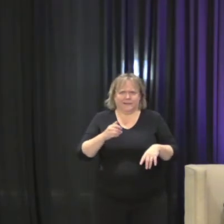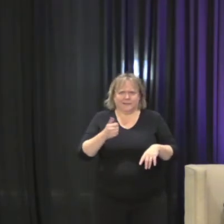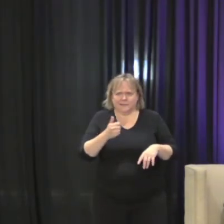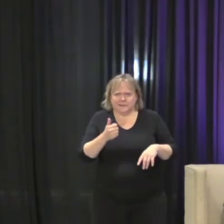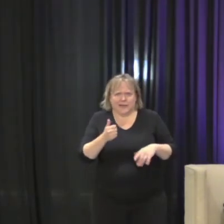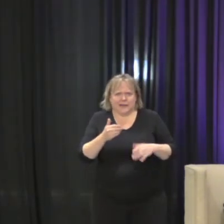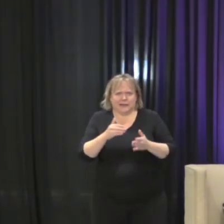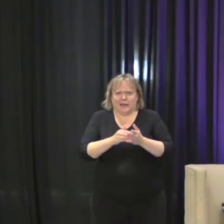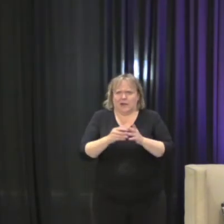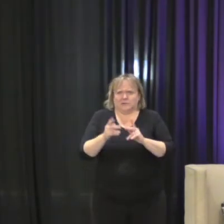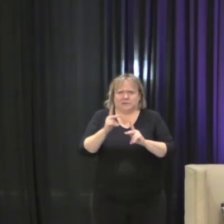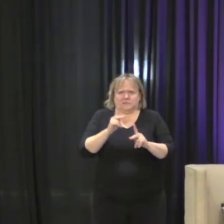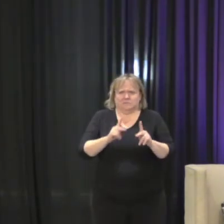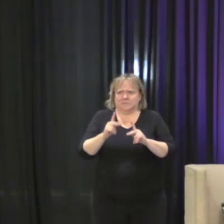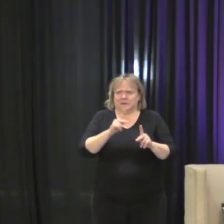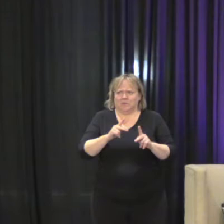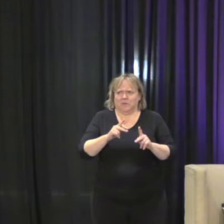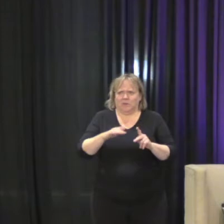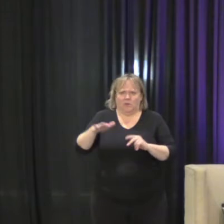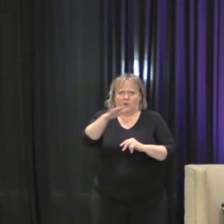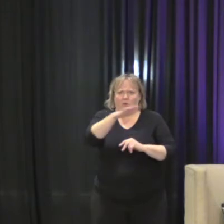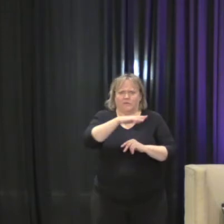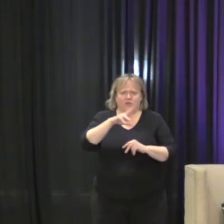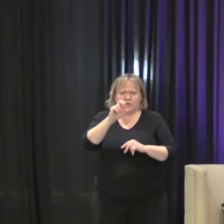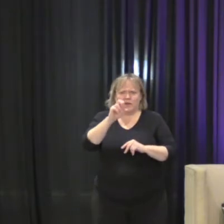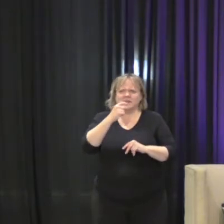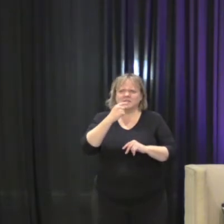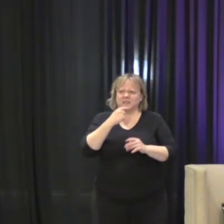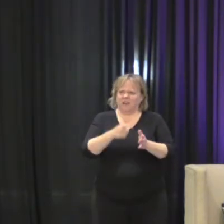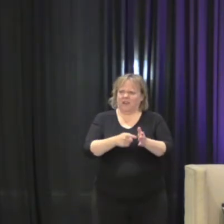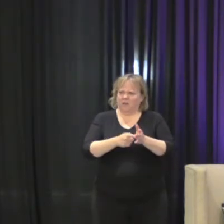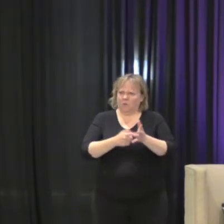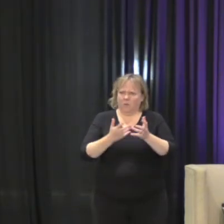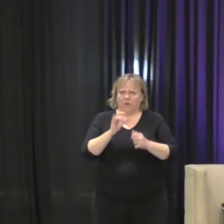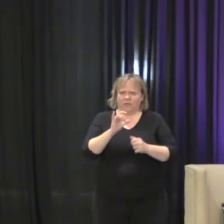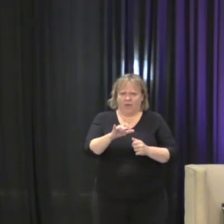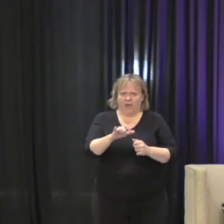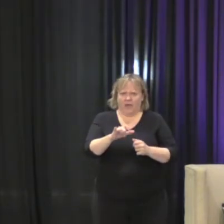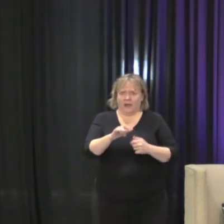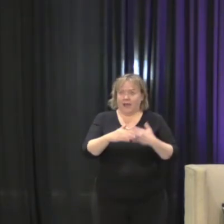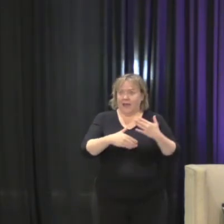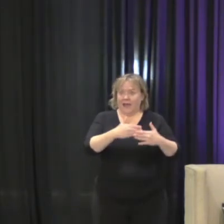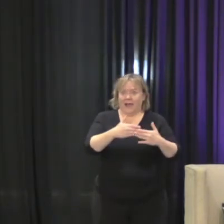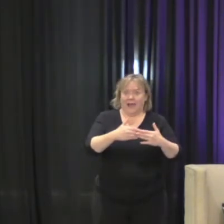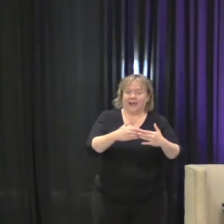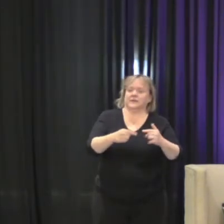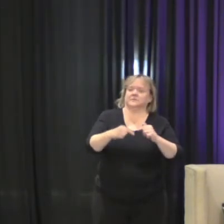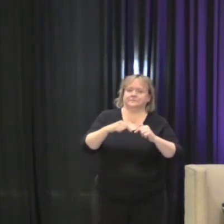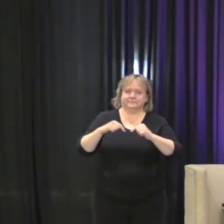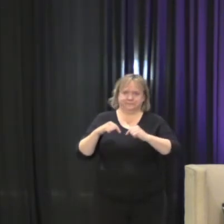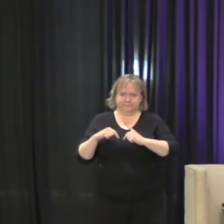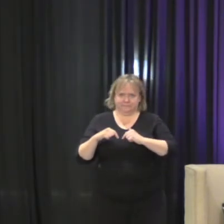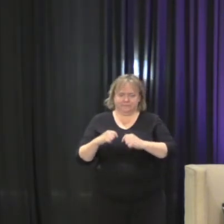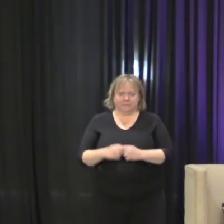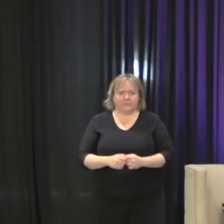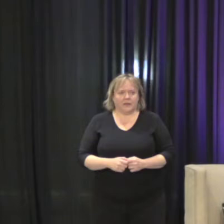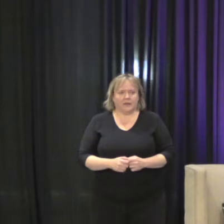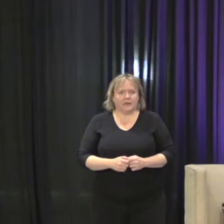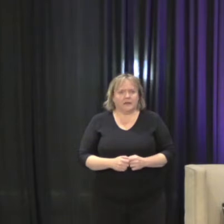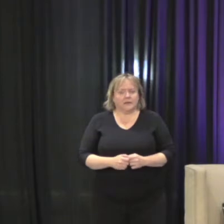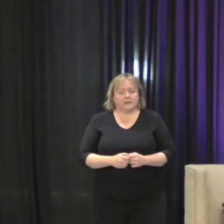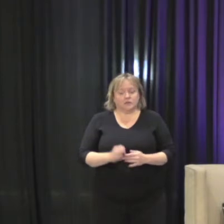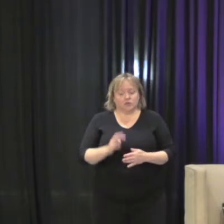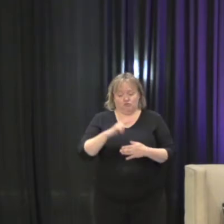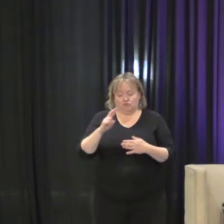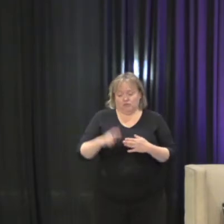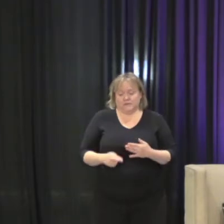people across this country demanded that happen. And so as a result, we now have